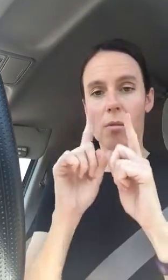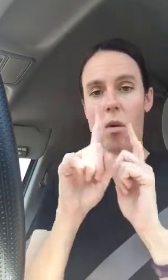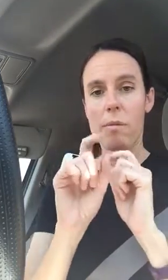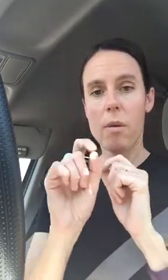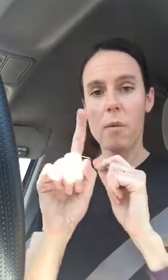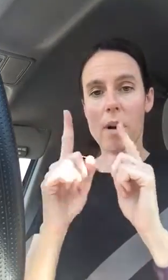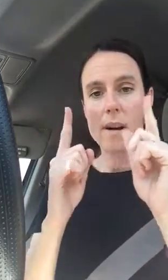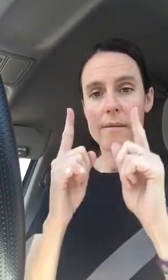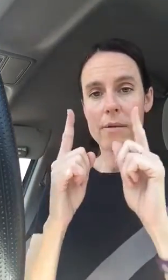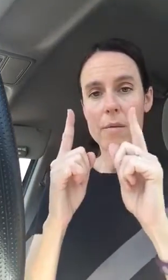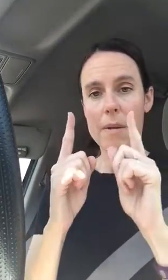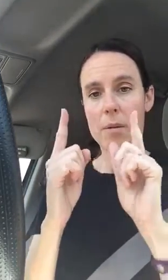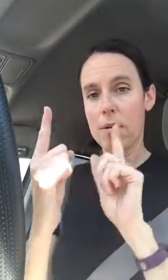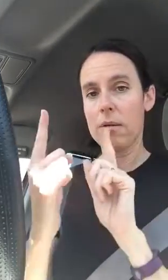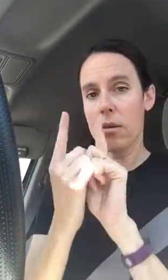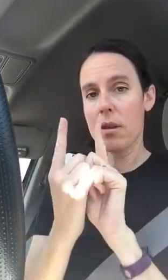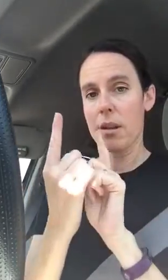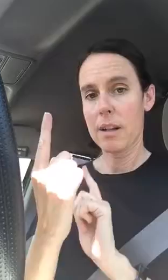1.1 to people you're only gonna